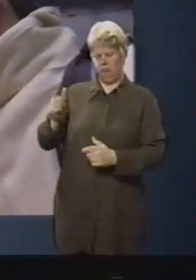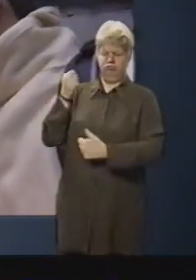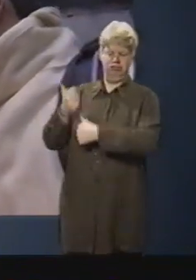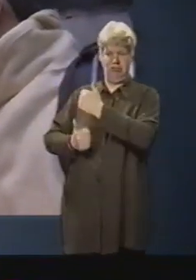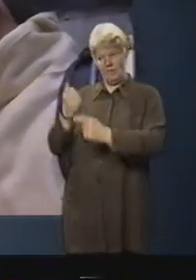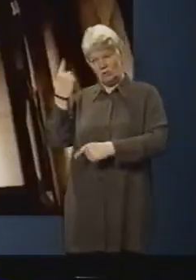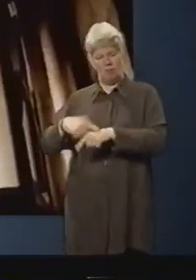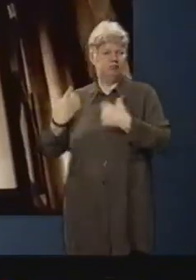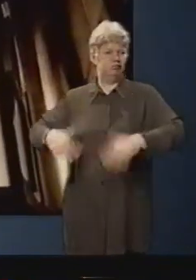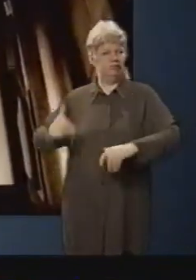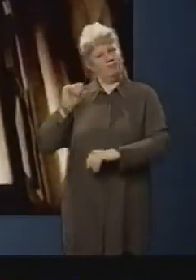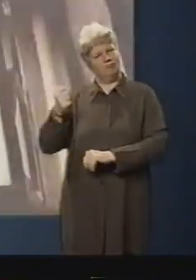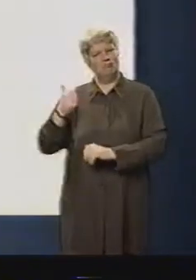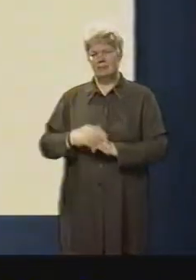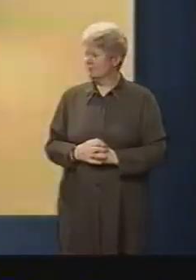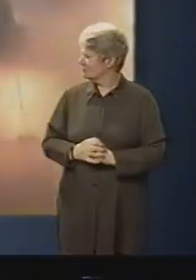time, very well.